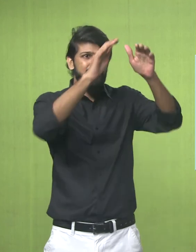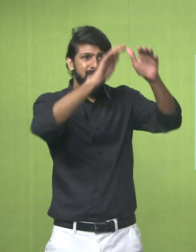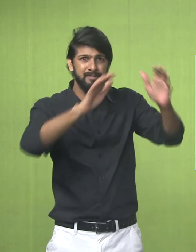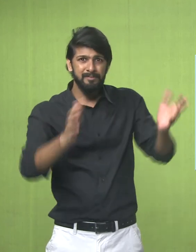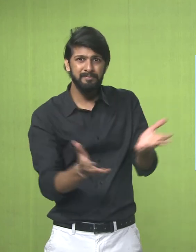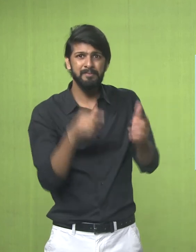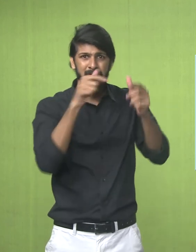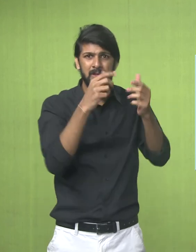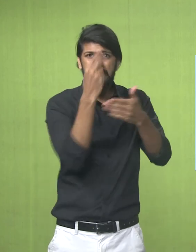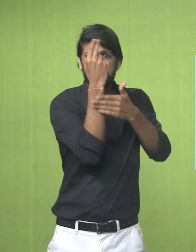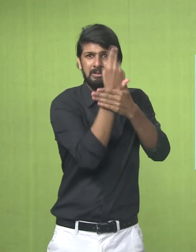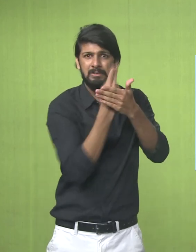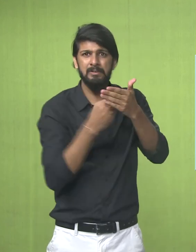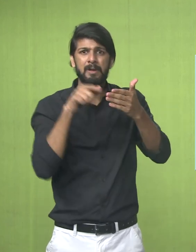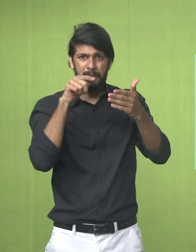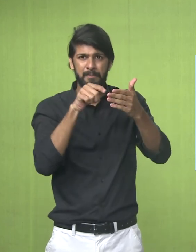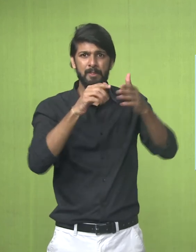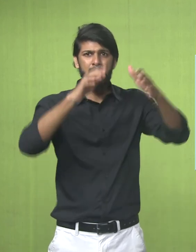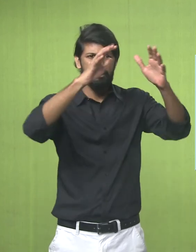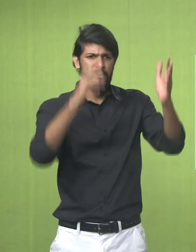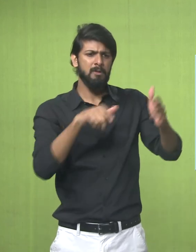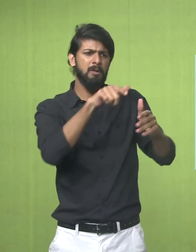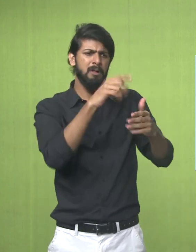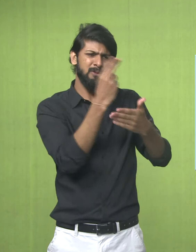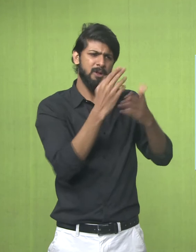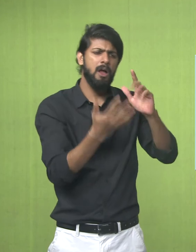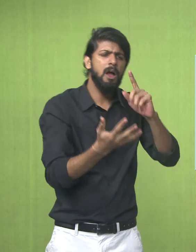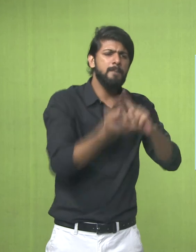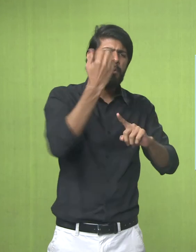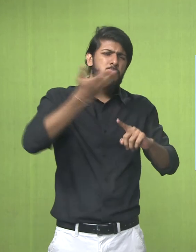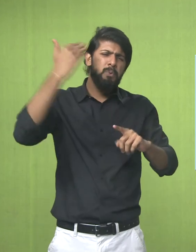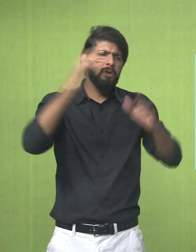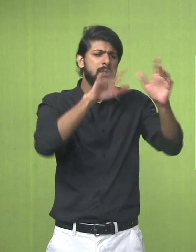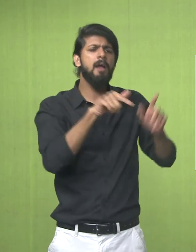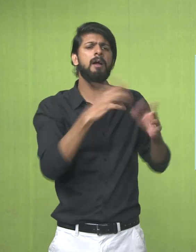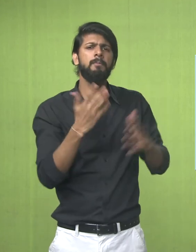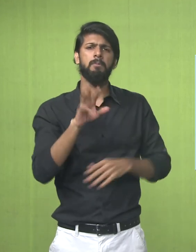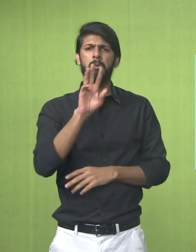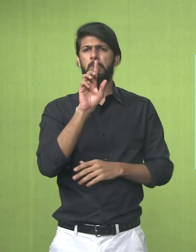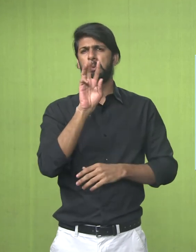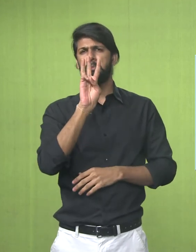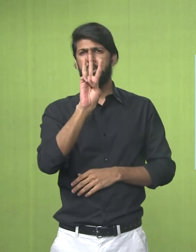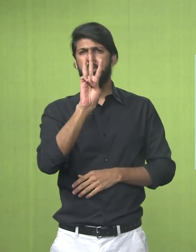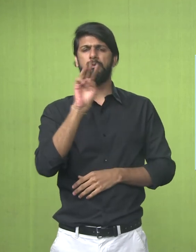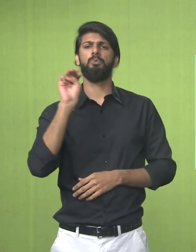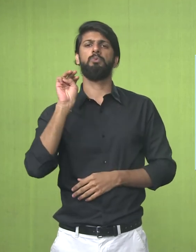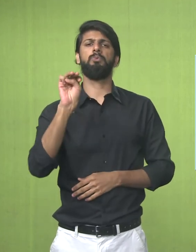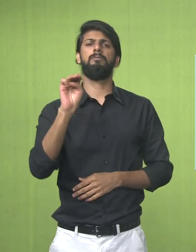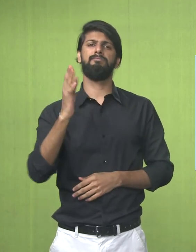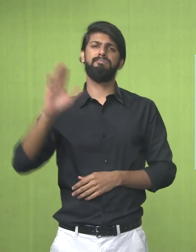The earliest Geometric Designs On the Pots Plates Jars And Various Kind Of Pottery Was Found In the Third